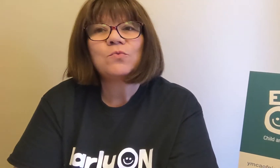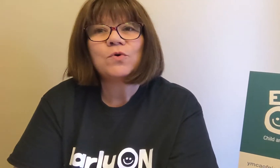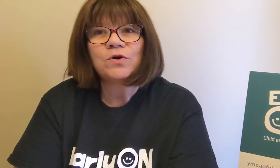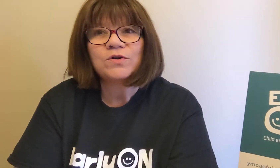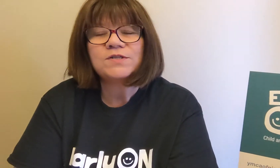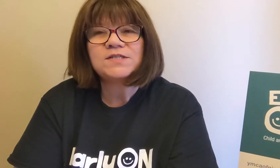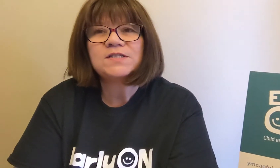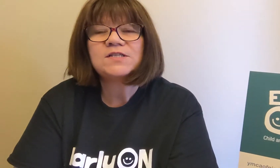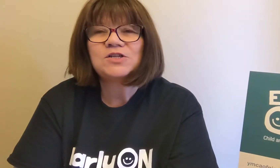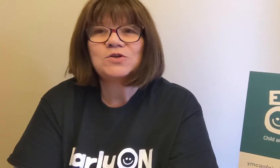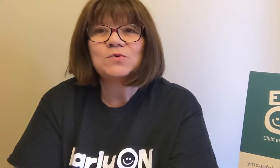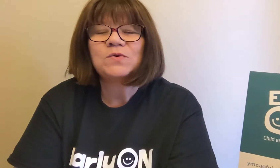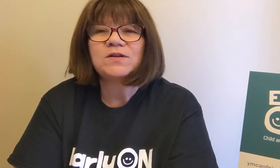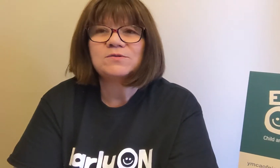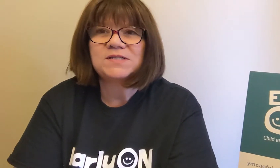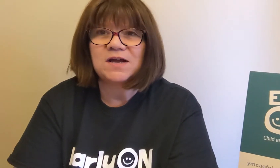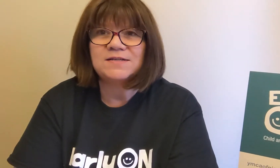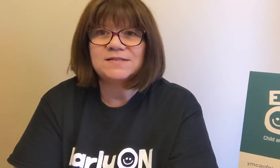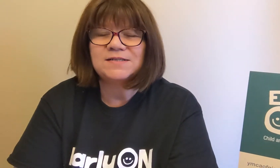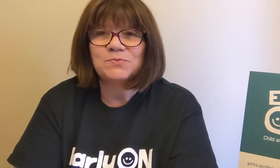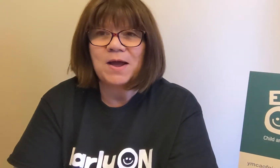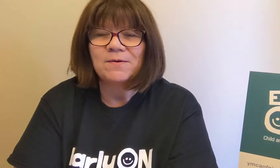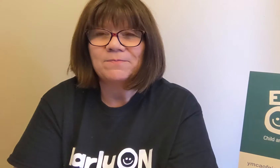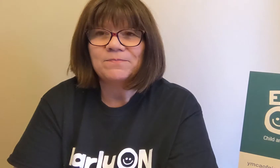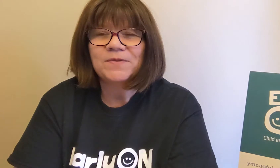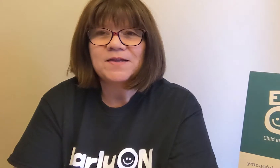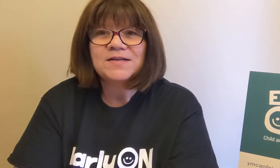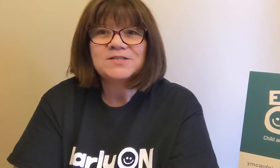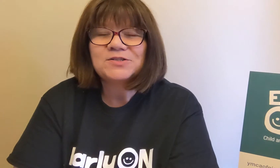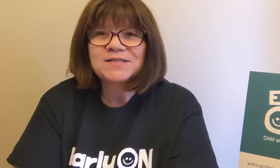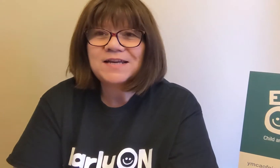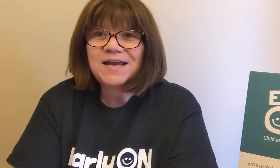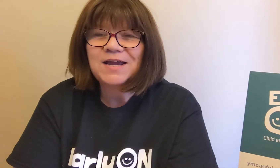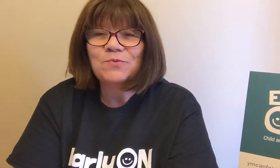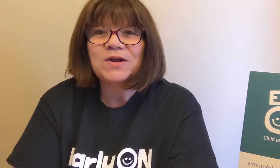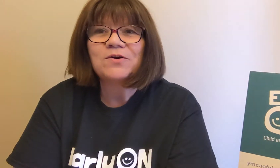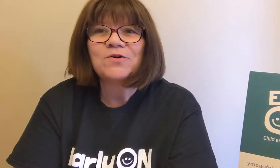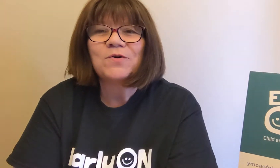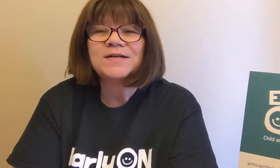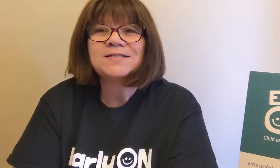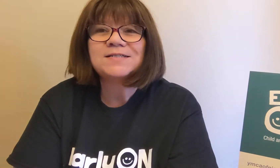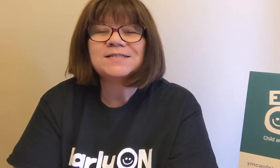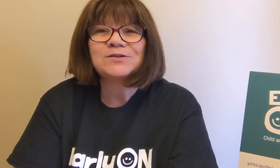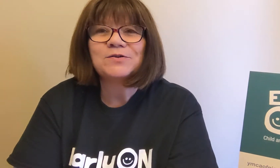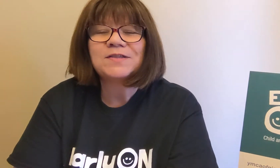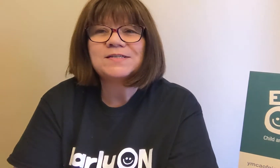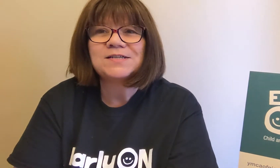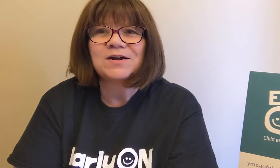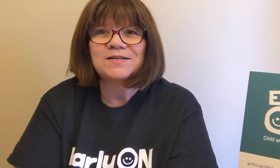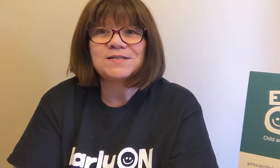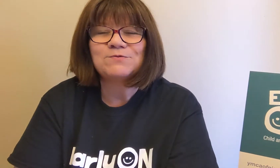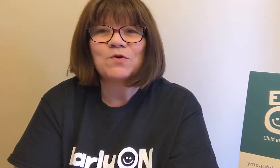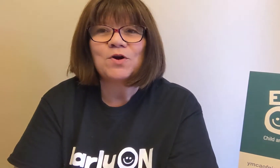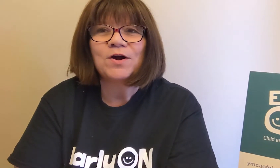words to those signs as well. So today we are going to learn the signs for,